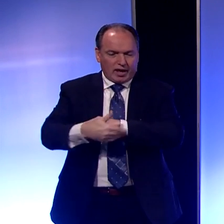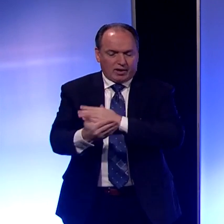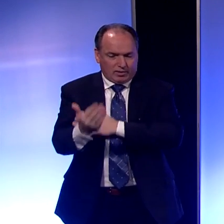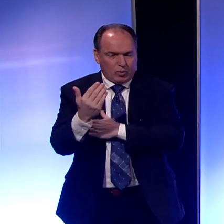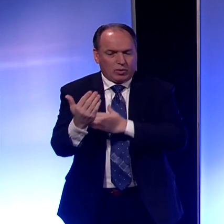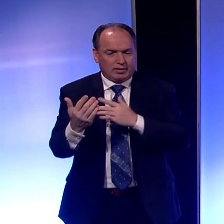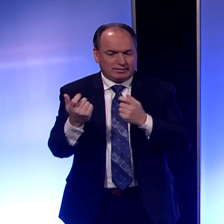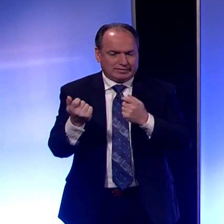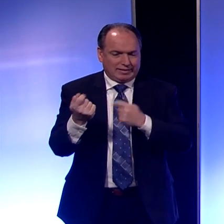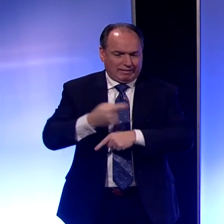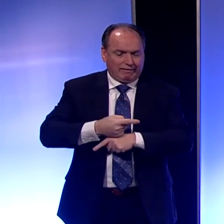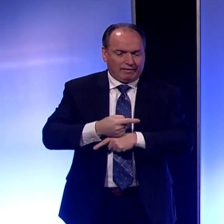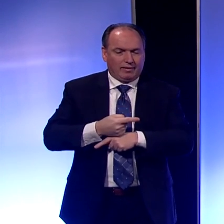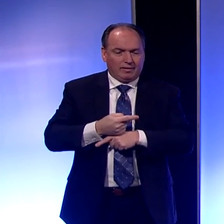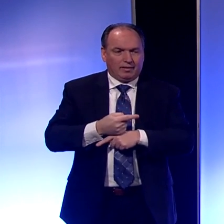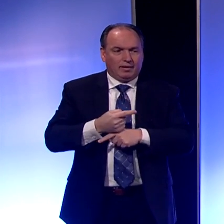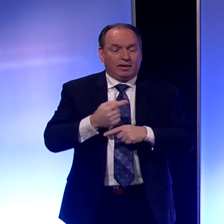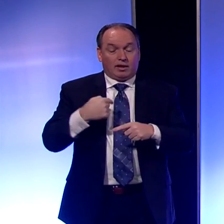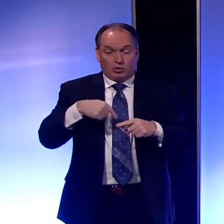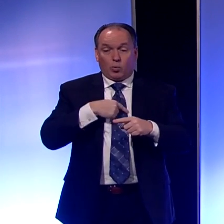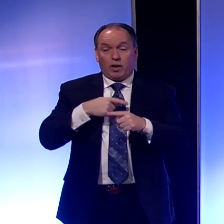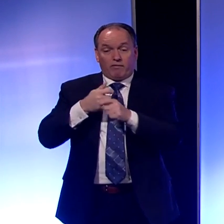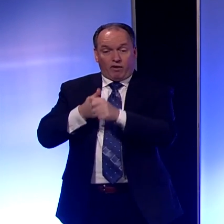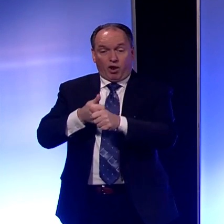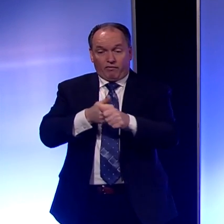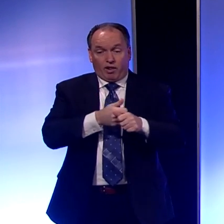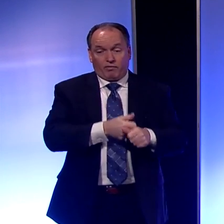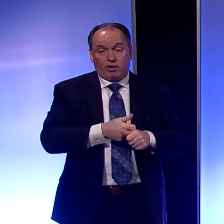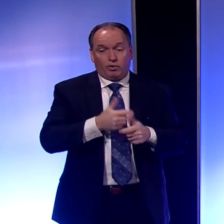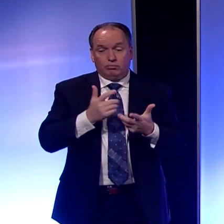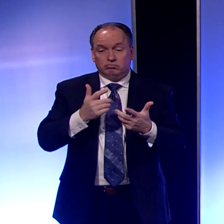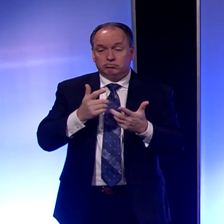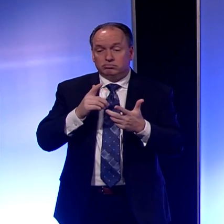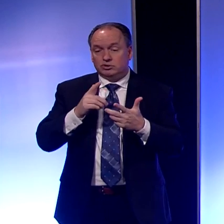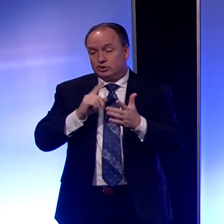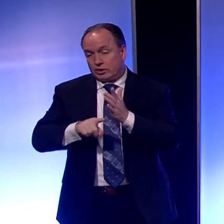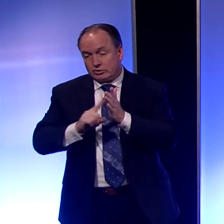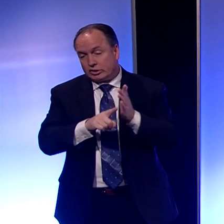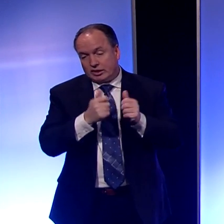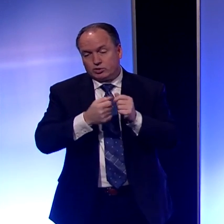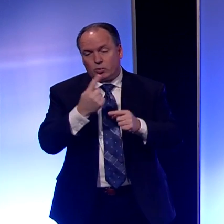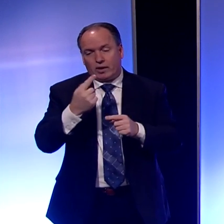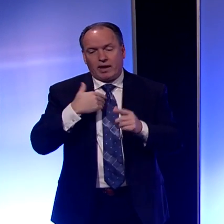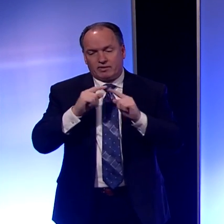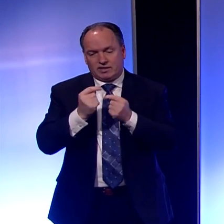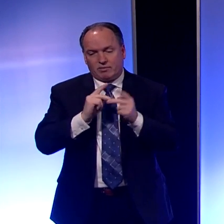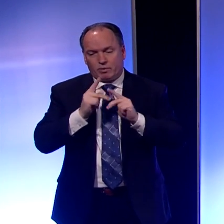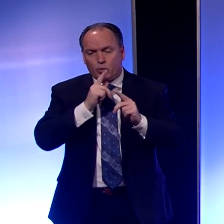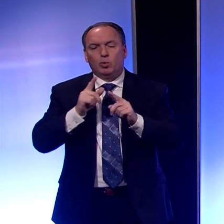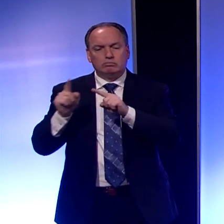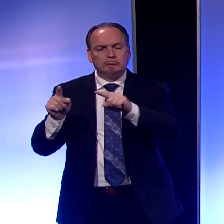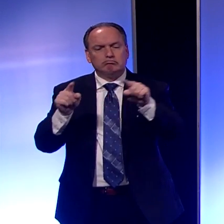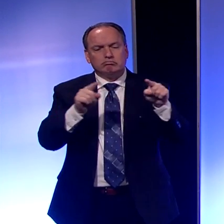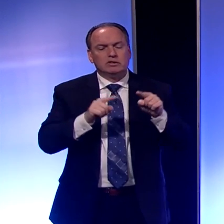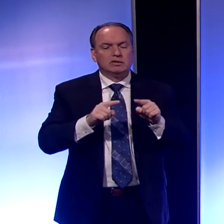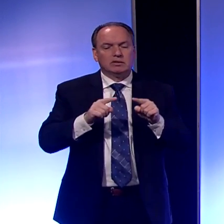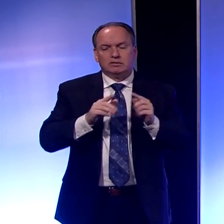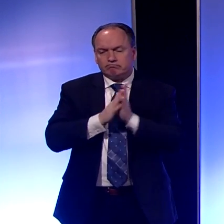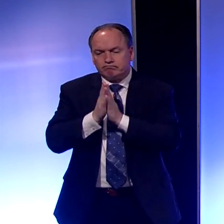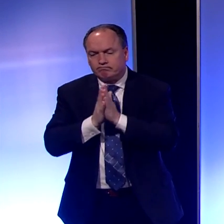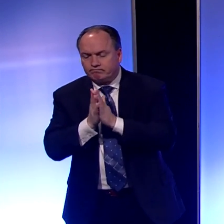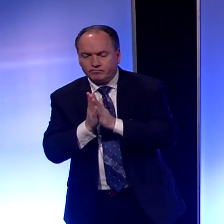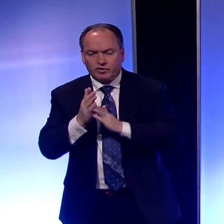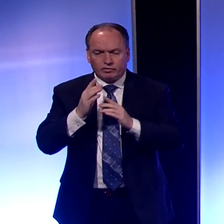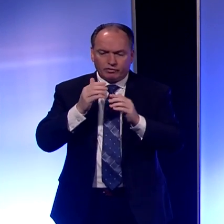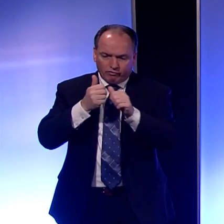today. And then we follow up on every single one of those. So we have a team of people really working diligently to follow